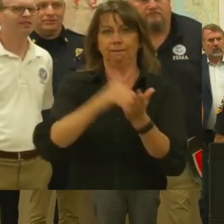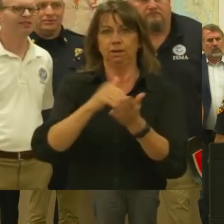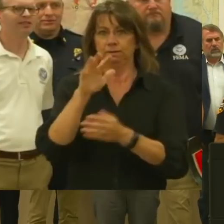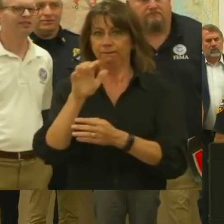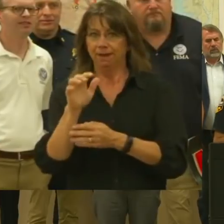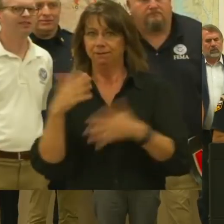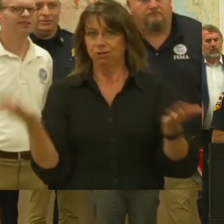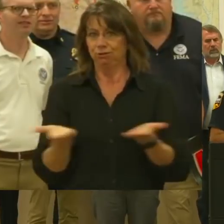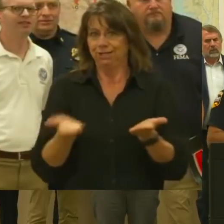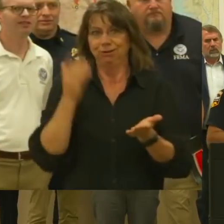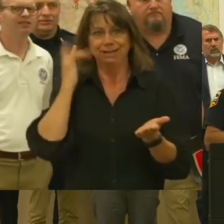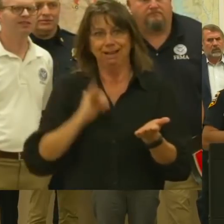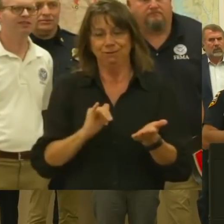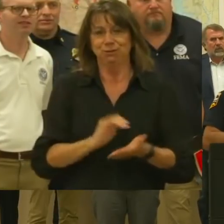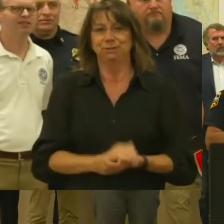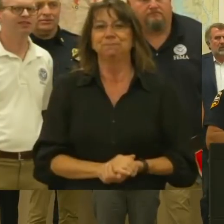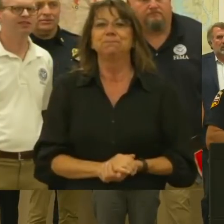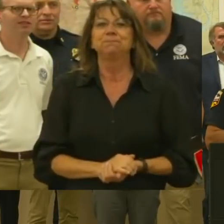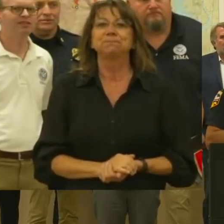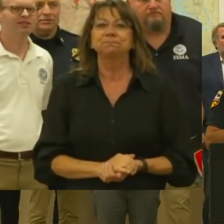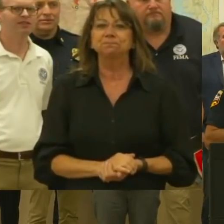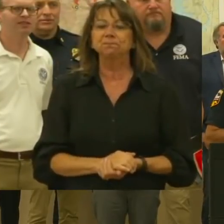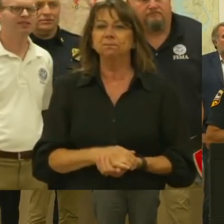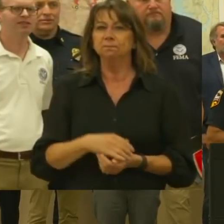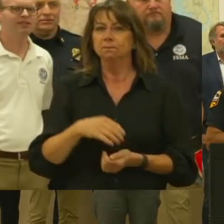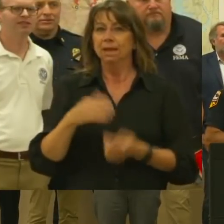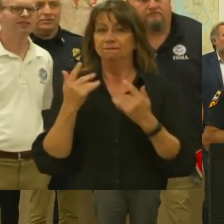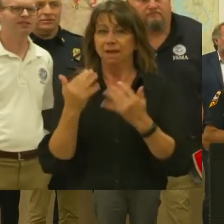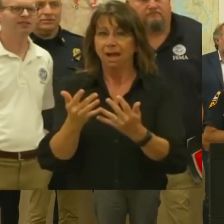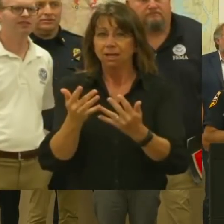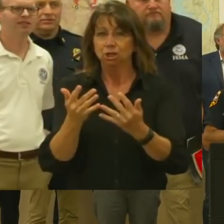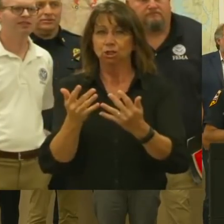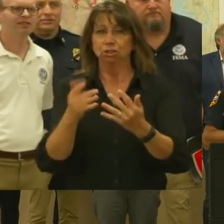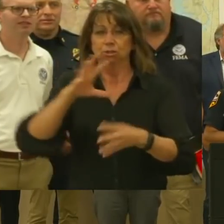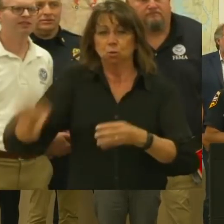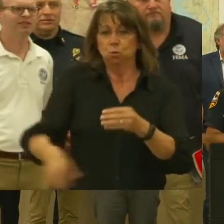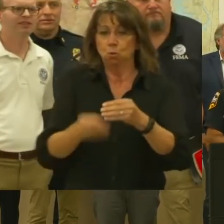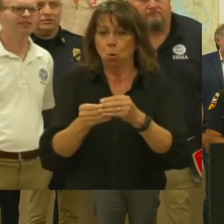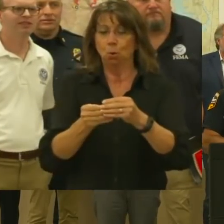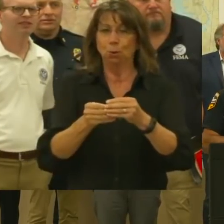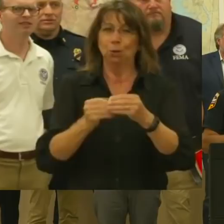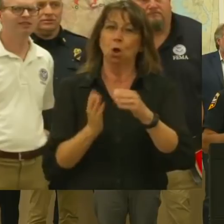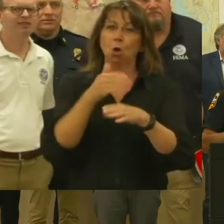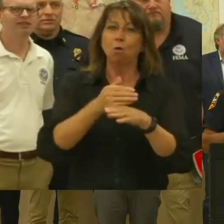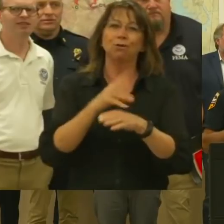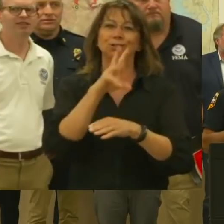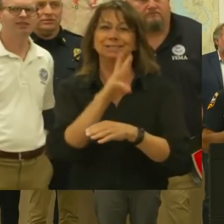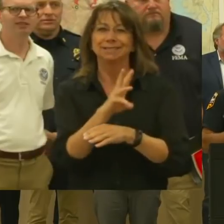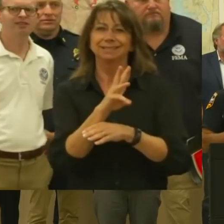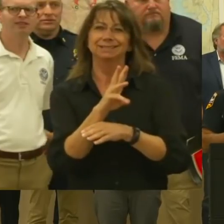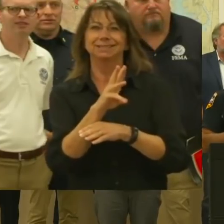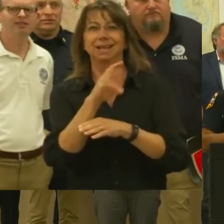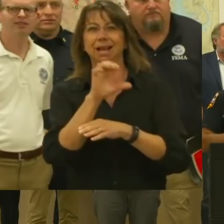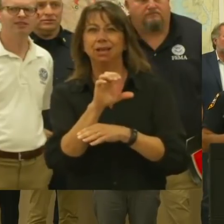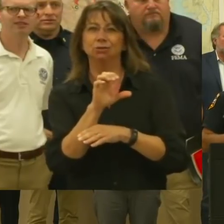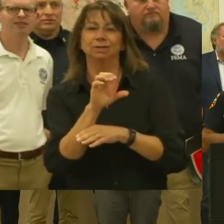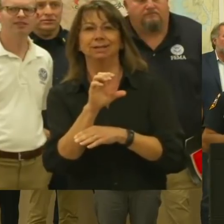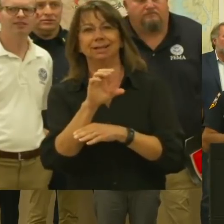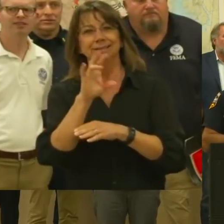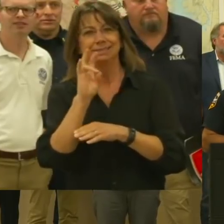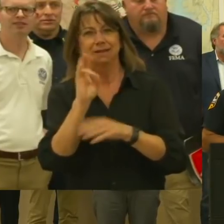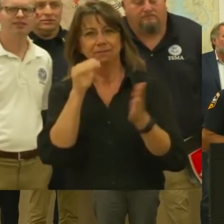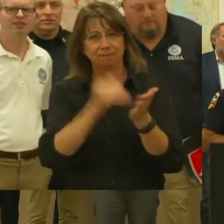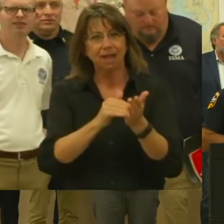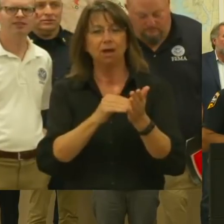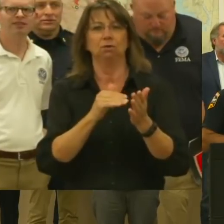in California. We've burned over 671,000 acres just since this fire siege began